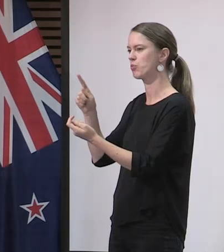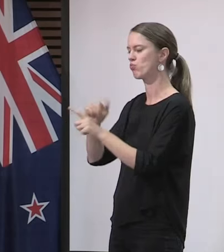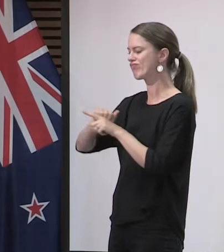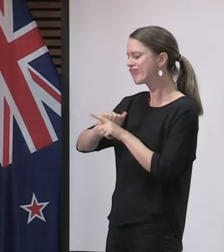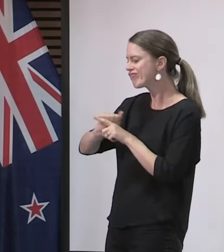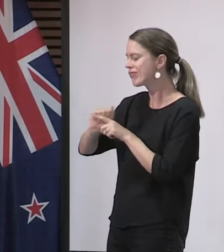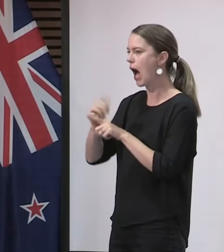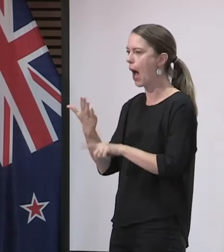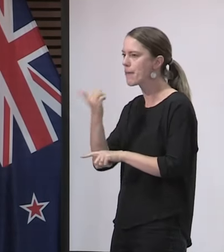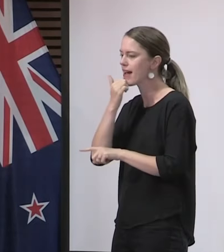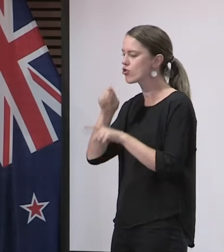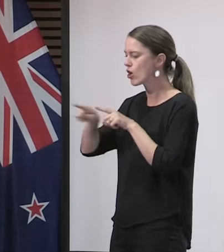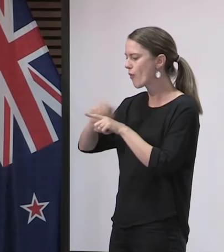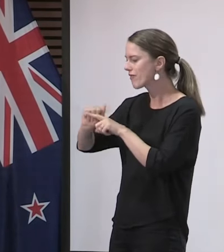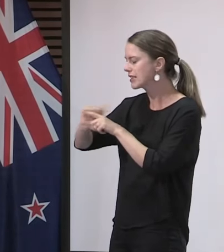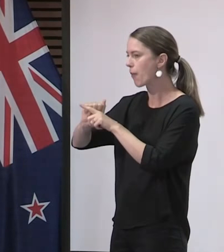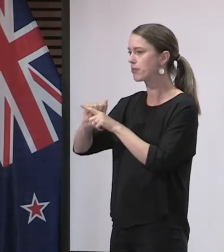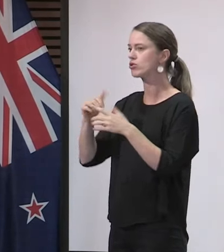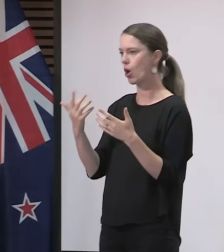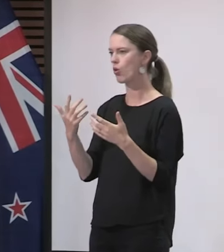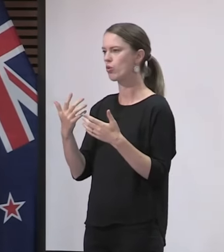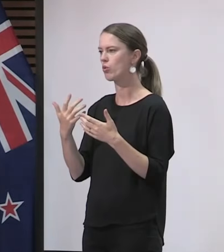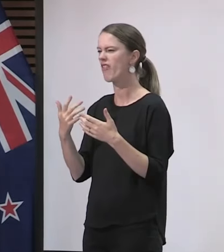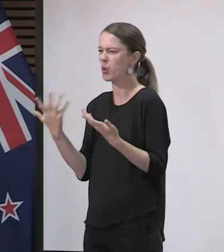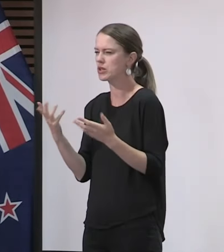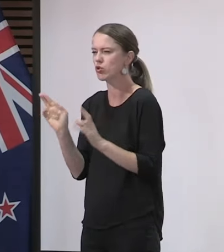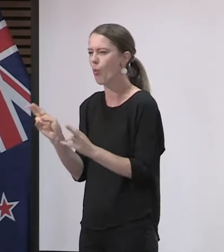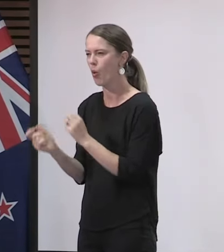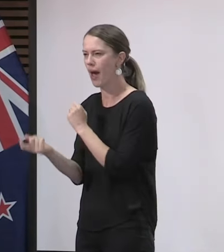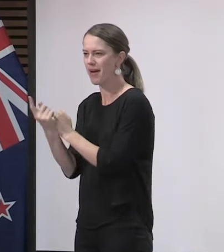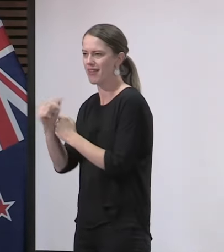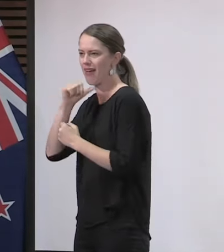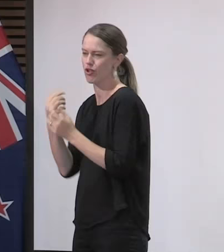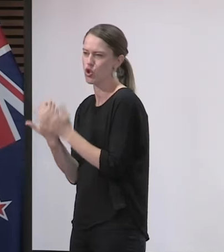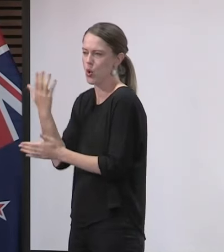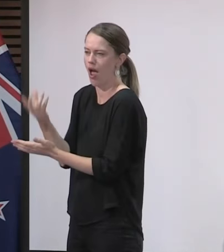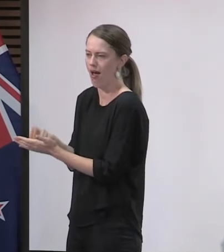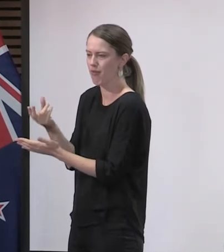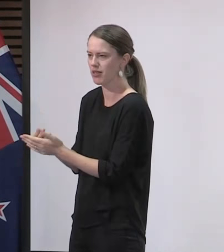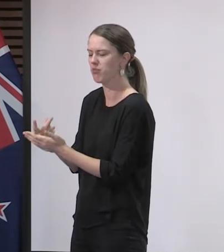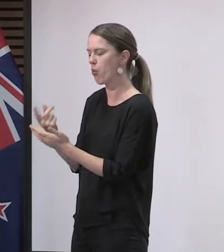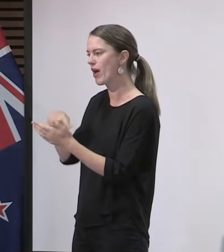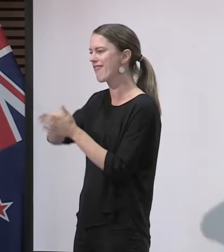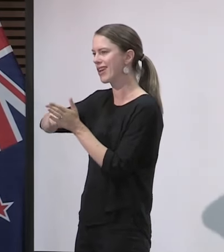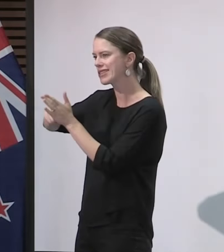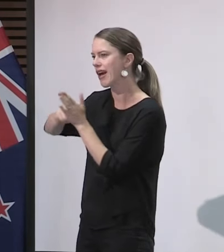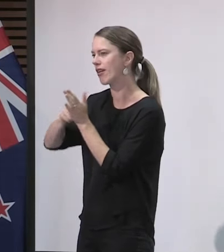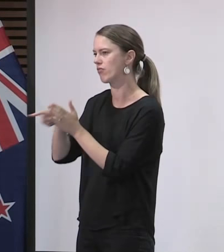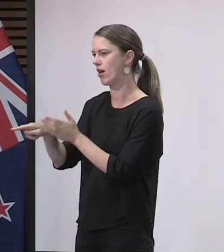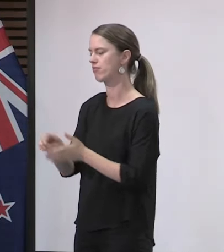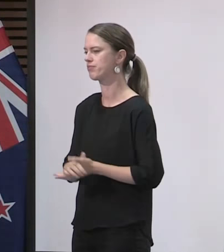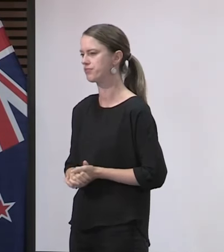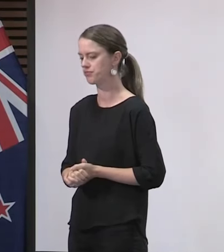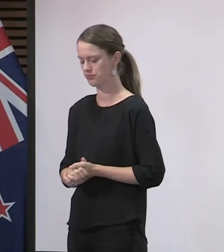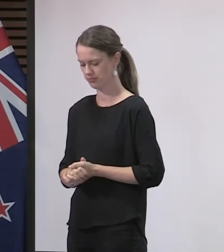try and fix any bugs that were there. And this is something that of course happens when a new app is made available. We